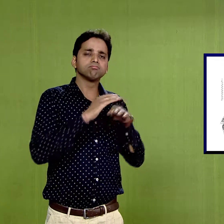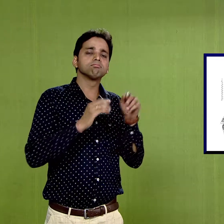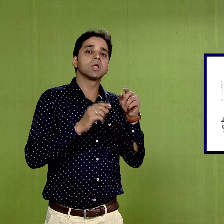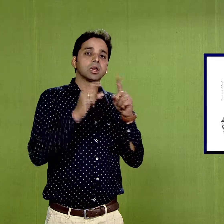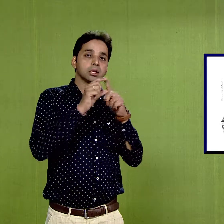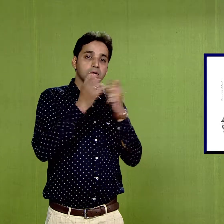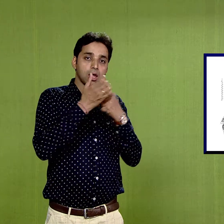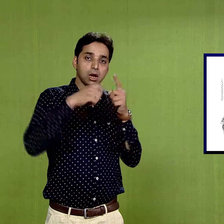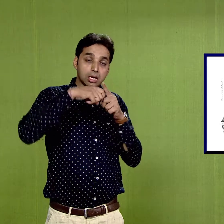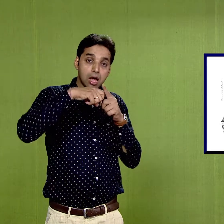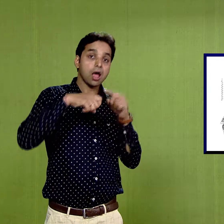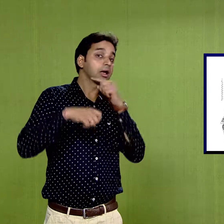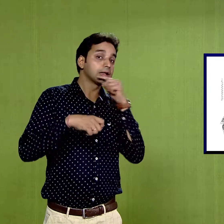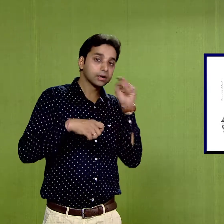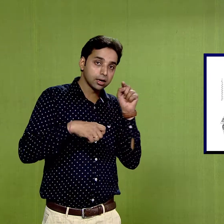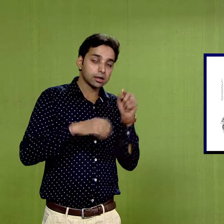the vivid red,